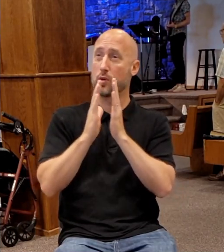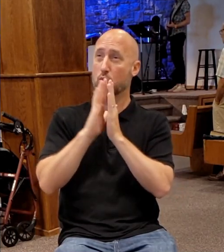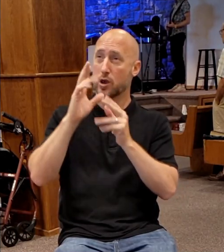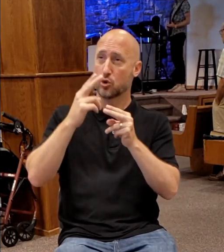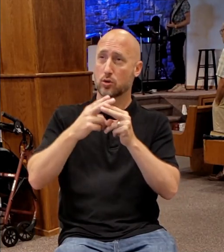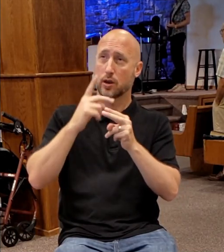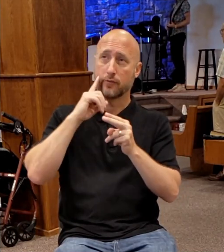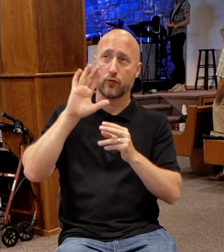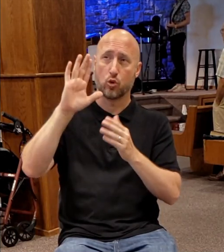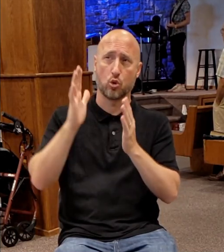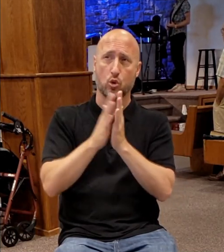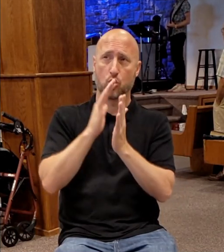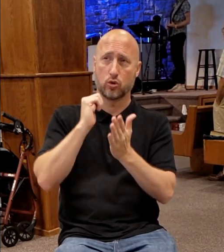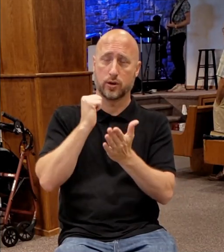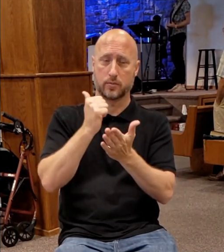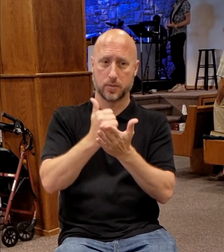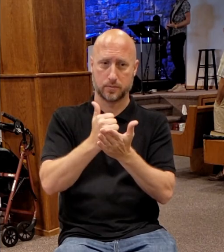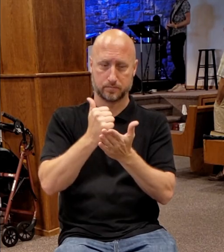Amen.